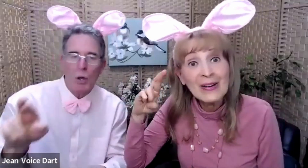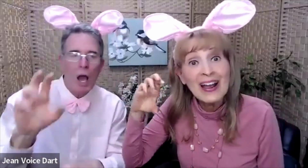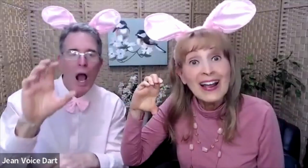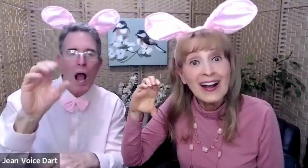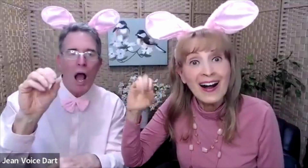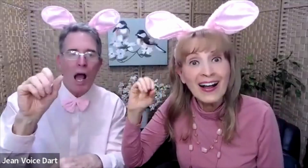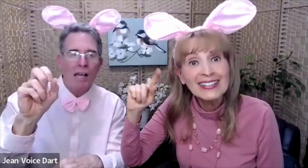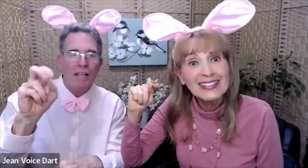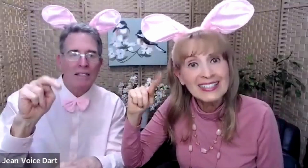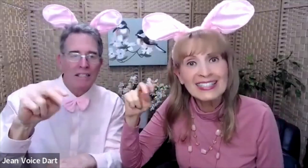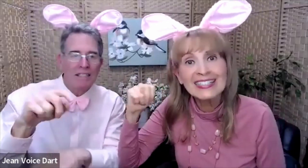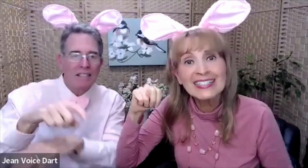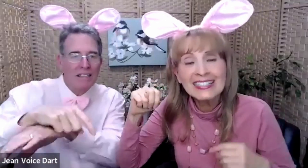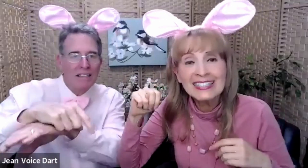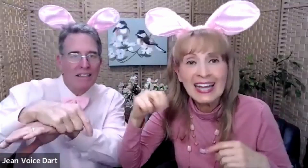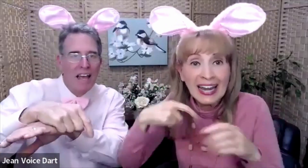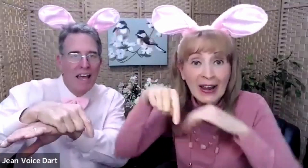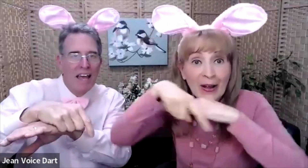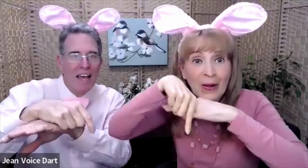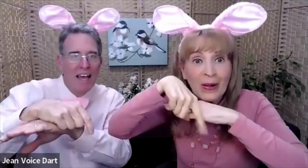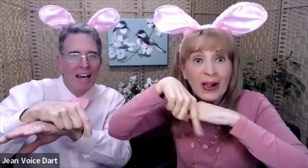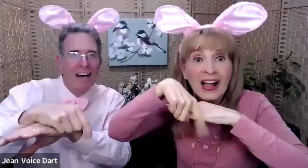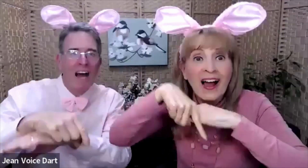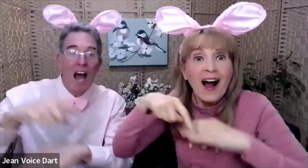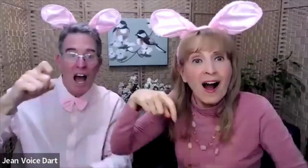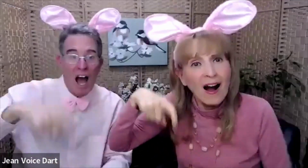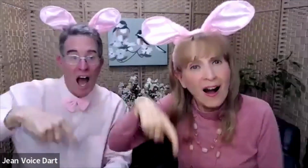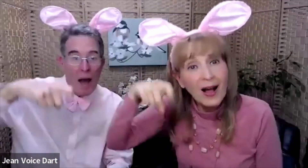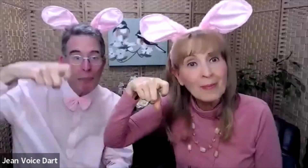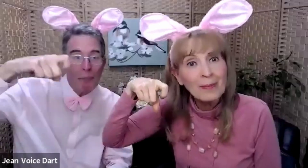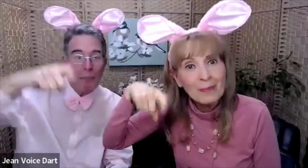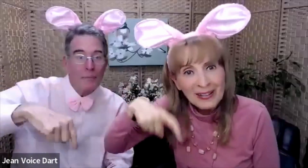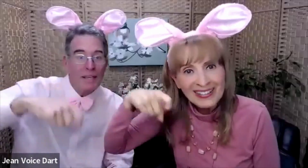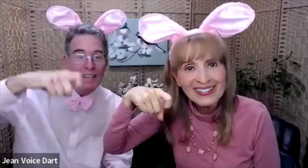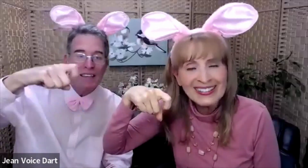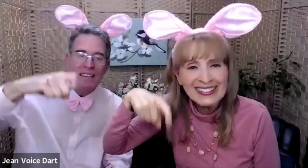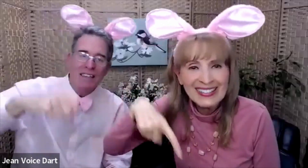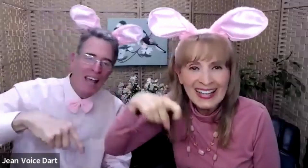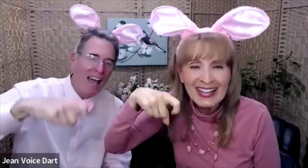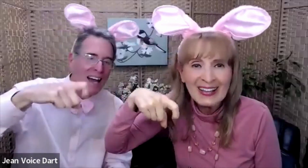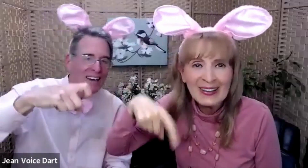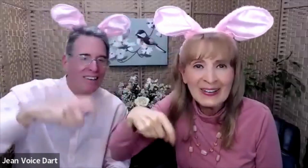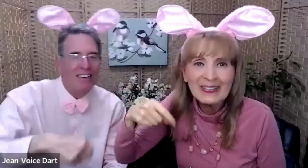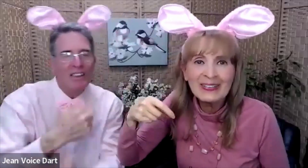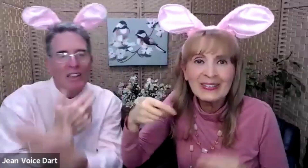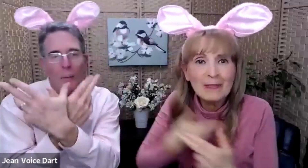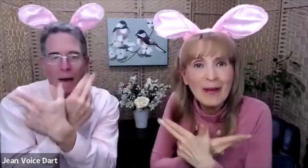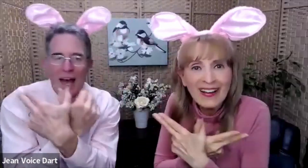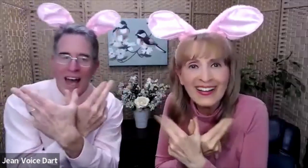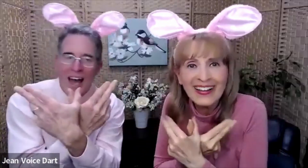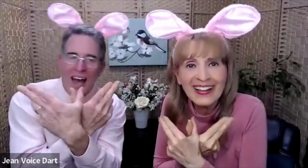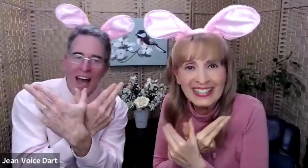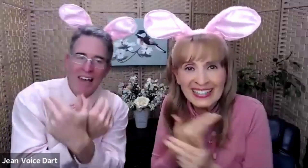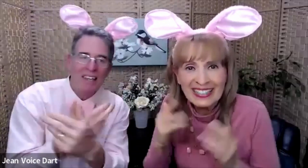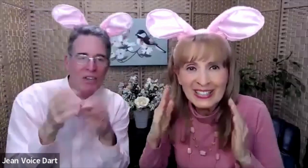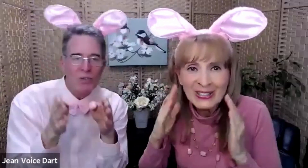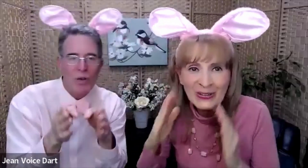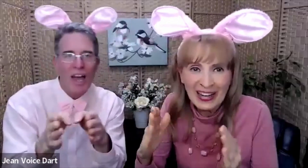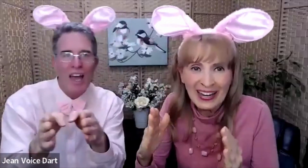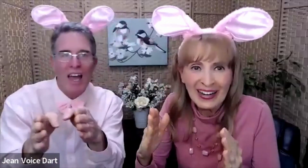Cottontail. Hopping down the bounty trail.